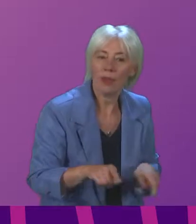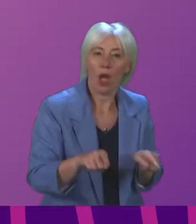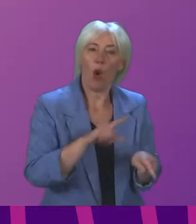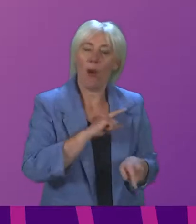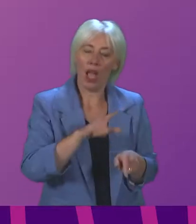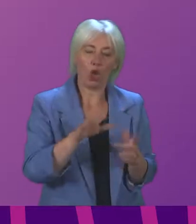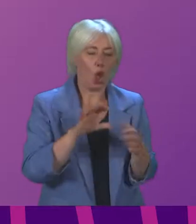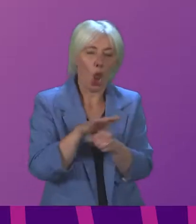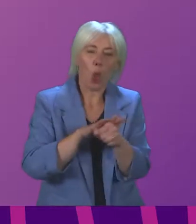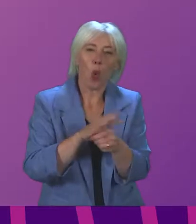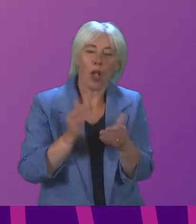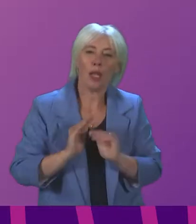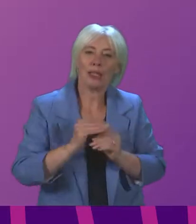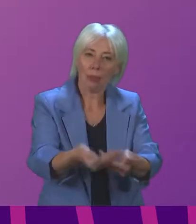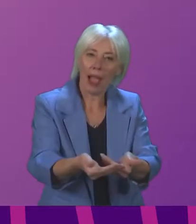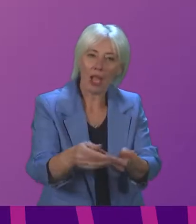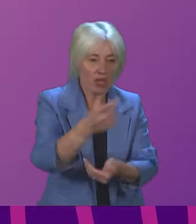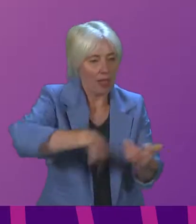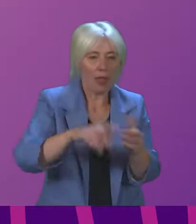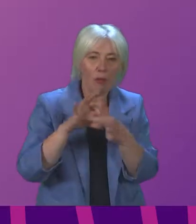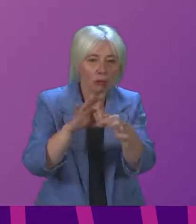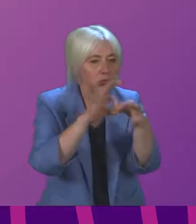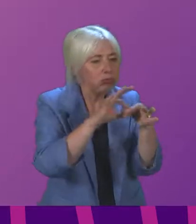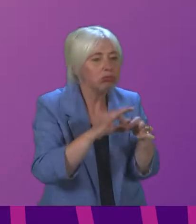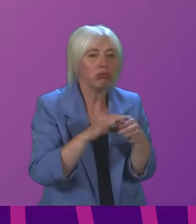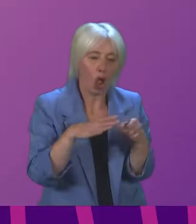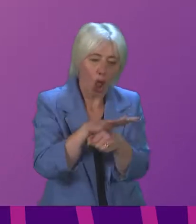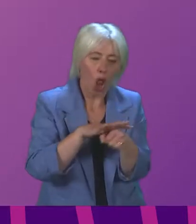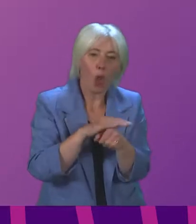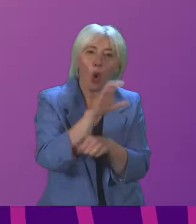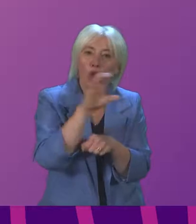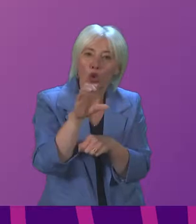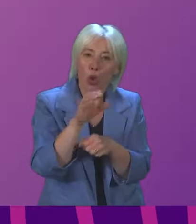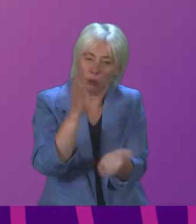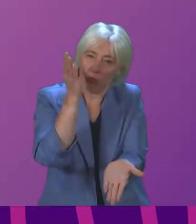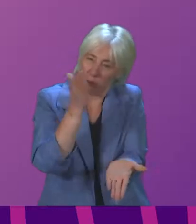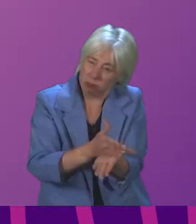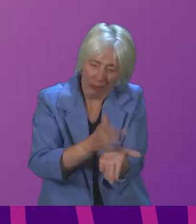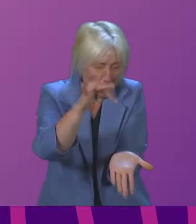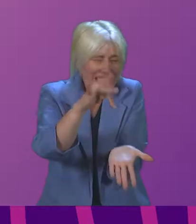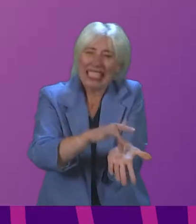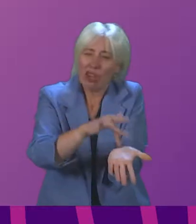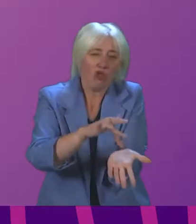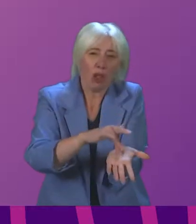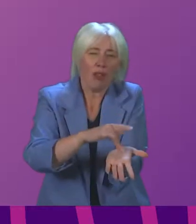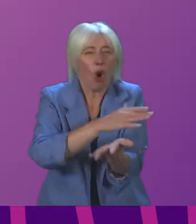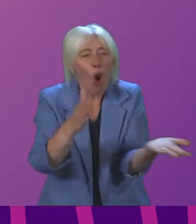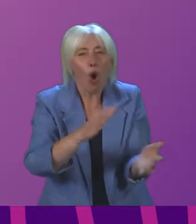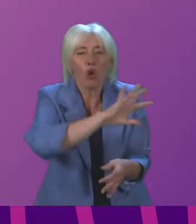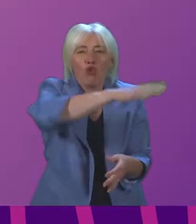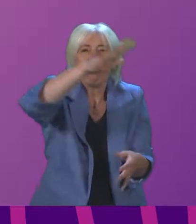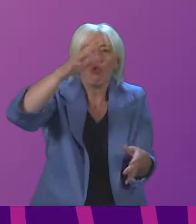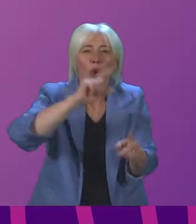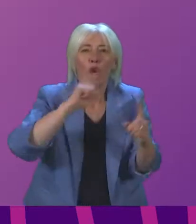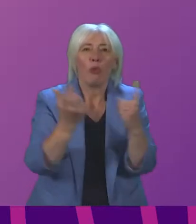suppliers will grow with importance over the next few years. Local shops are and will remain absolutely central to rural communities across